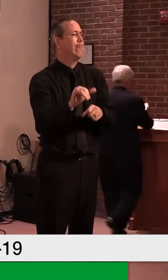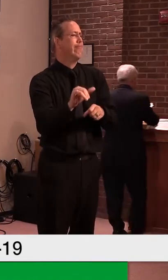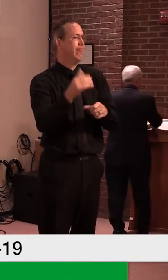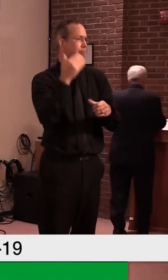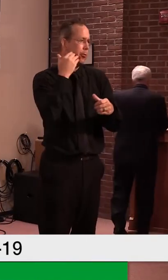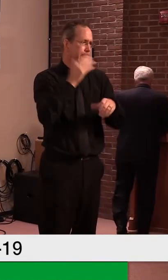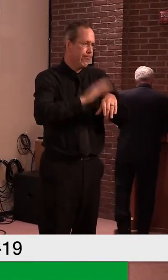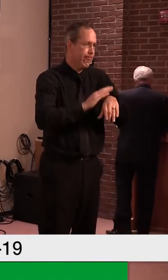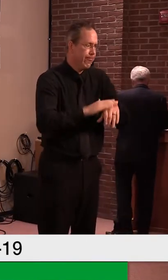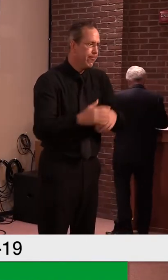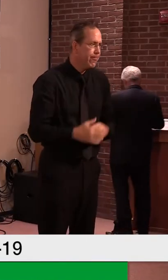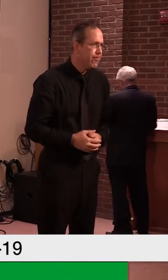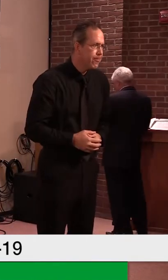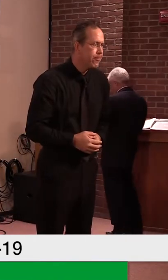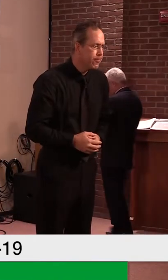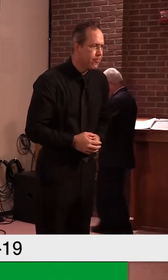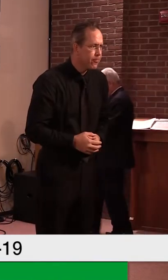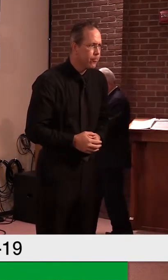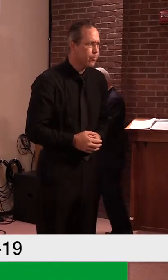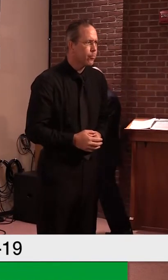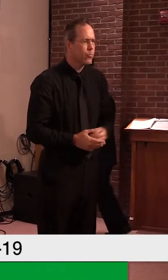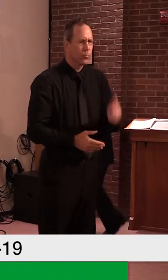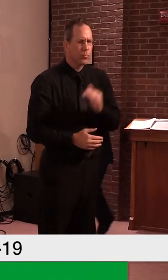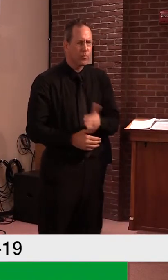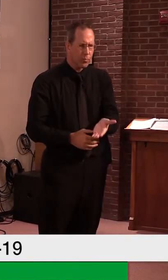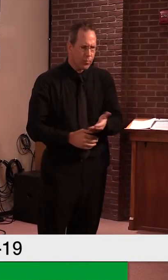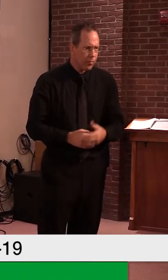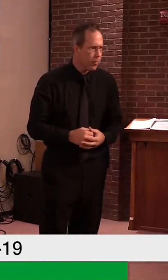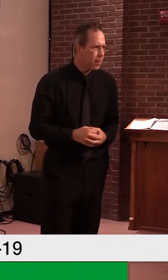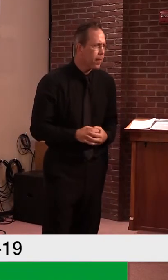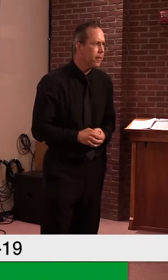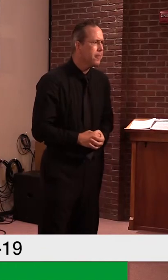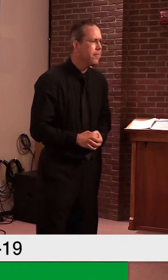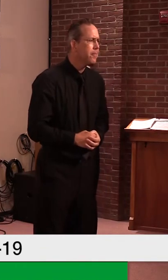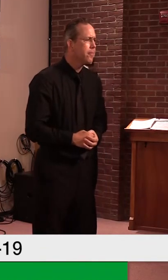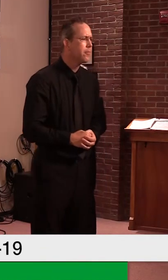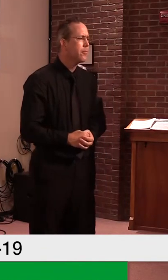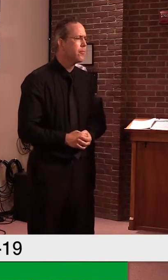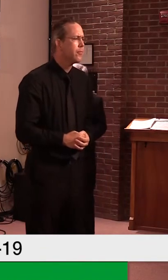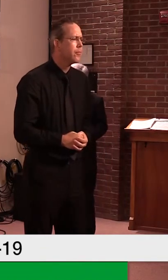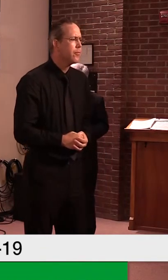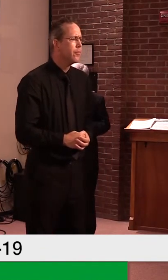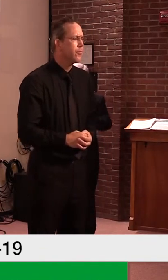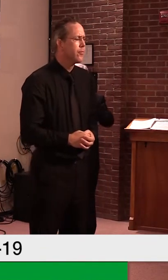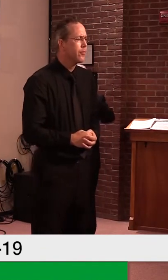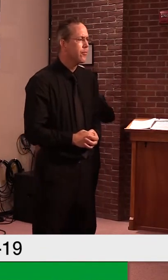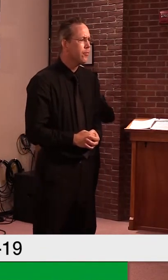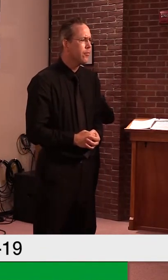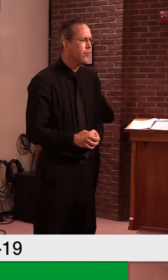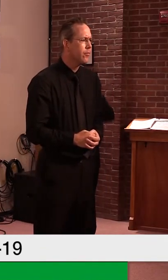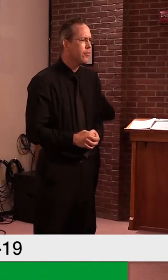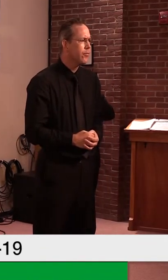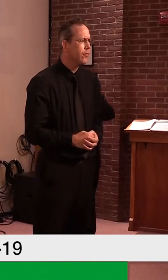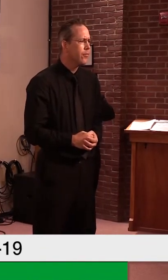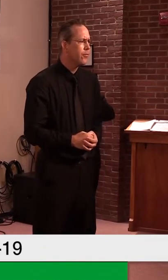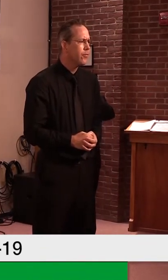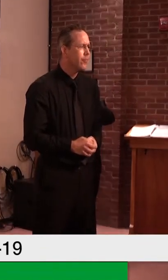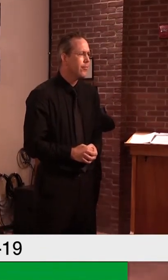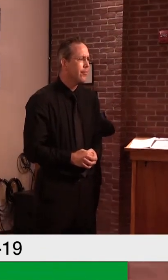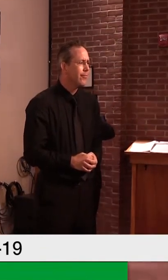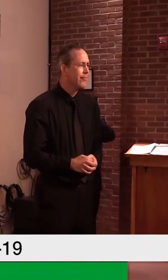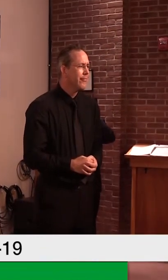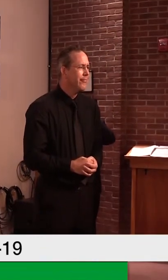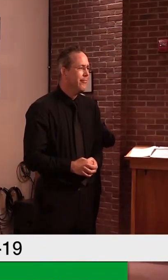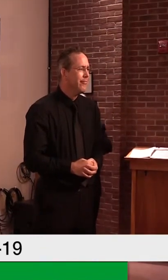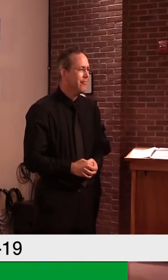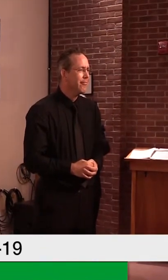Hi governor. Um, I think this question is probably going to be for Dr. Levine. So you probably have to hug here. Okay. I got a question